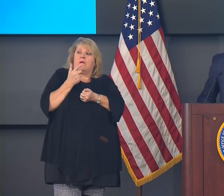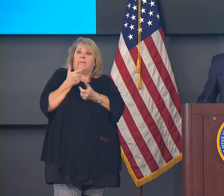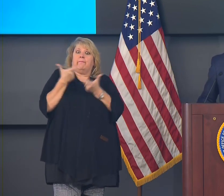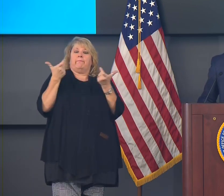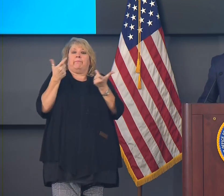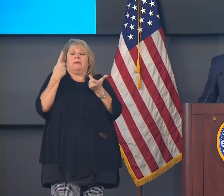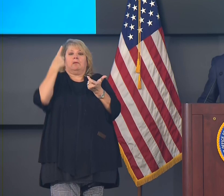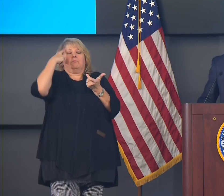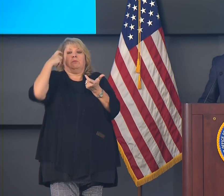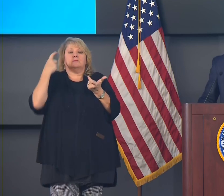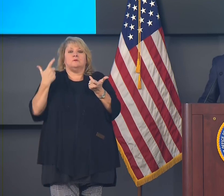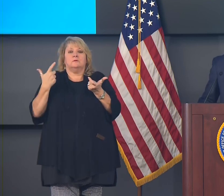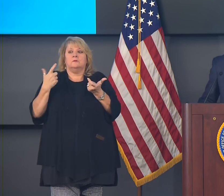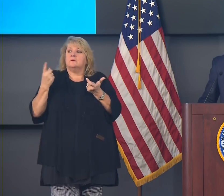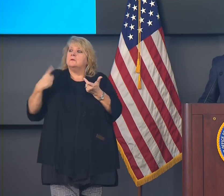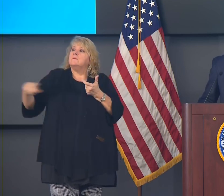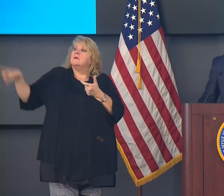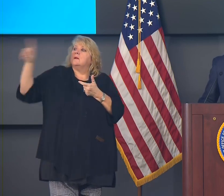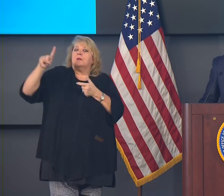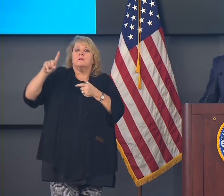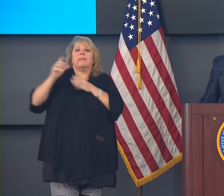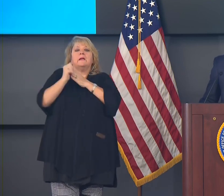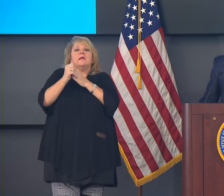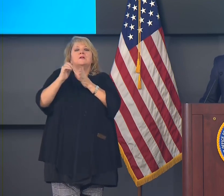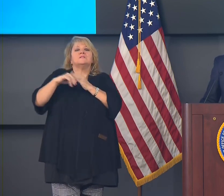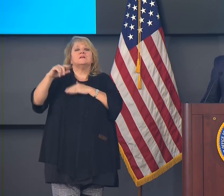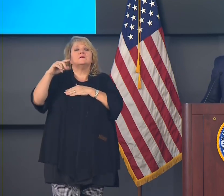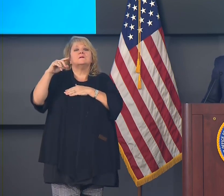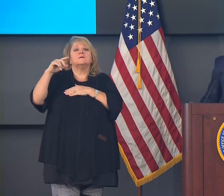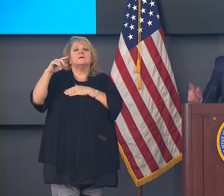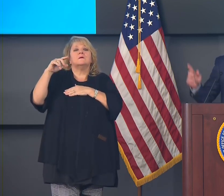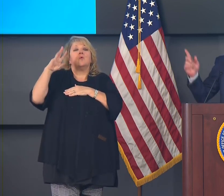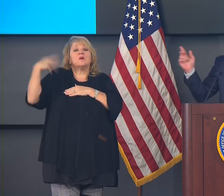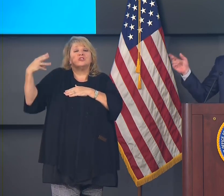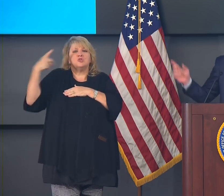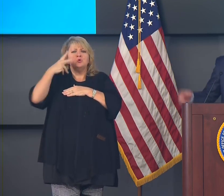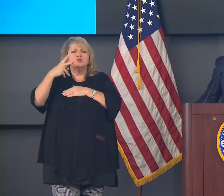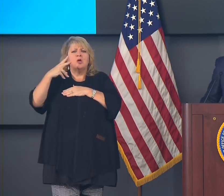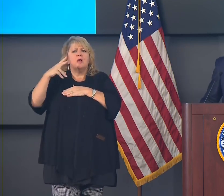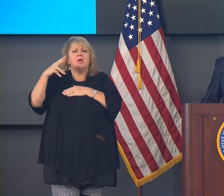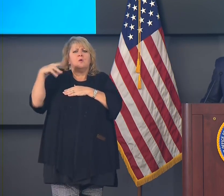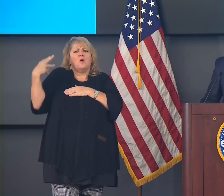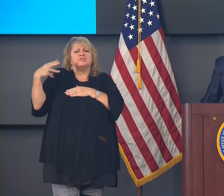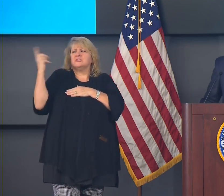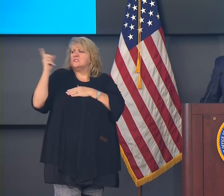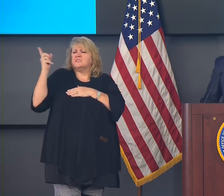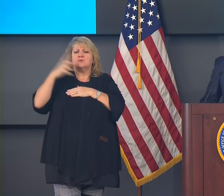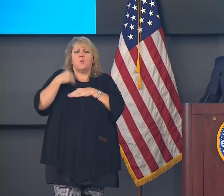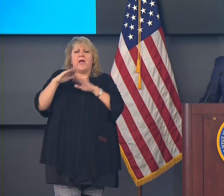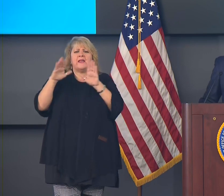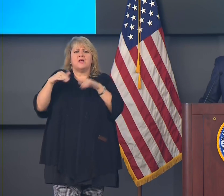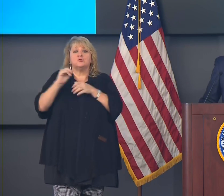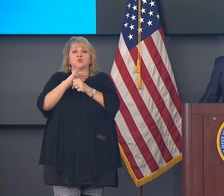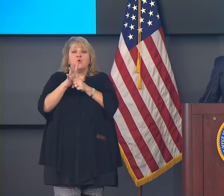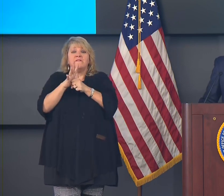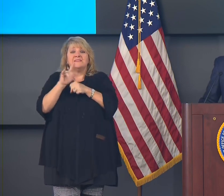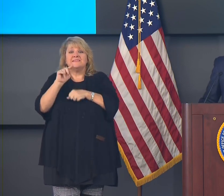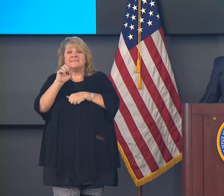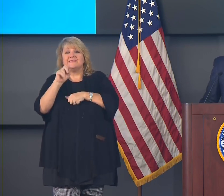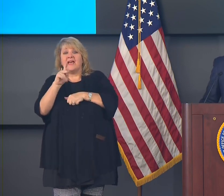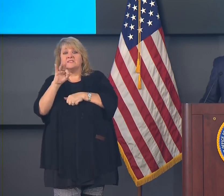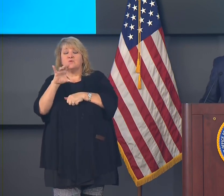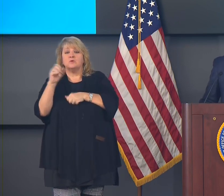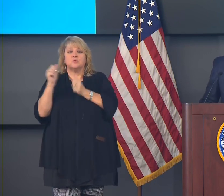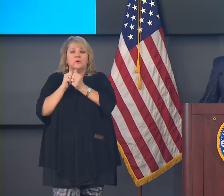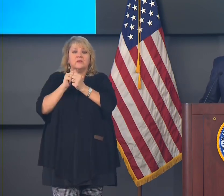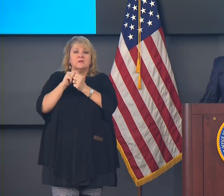coming out of leaders in Washington now, I know if you saw the White House Coronavirus Task Force meeting the other day with the Vice President and